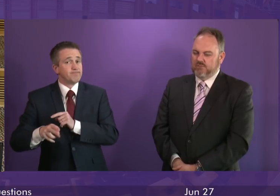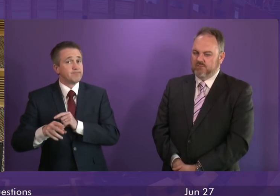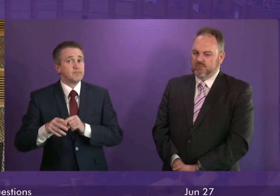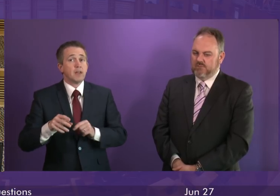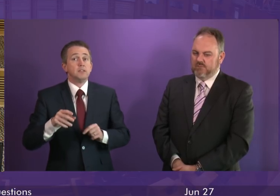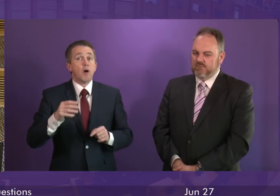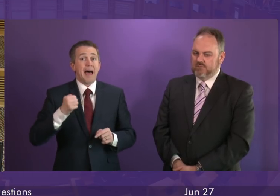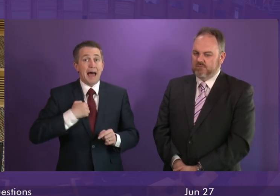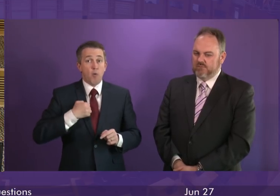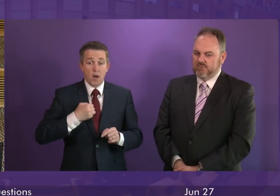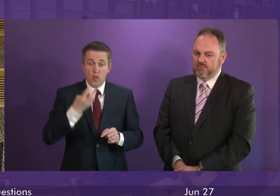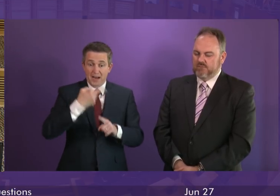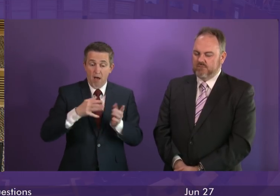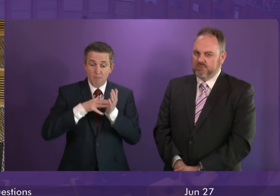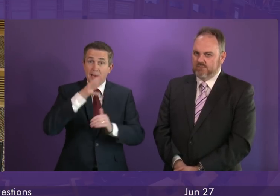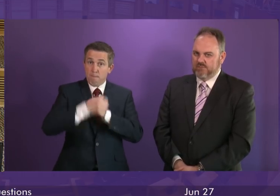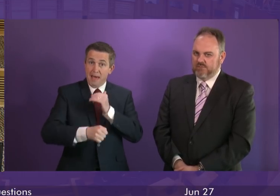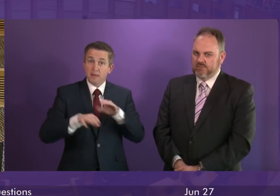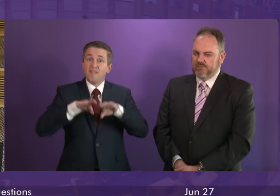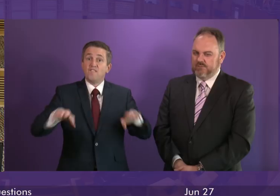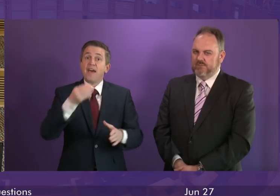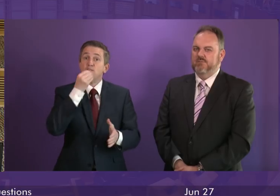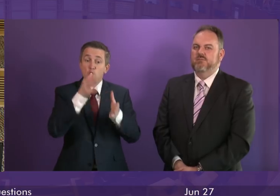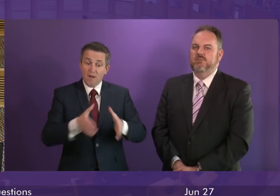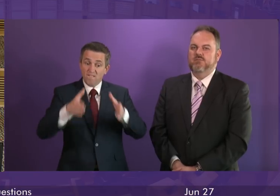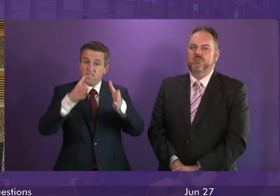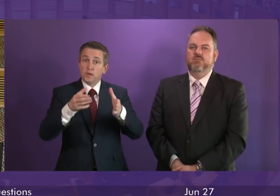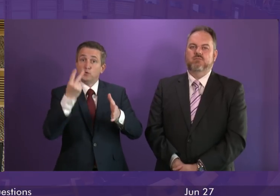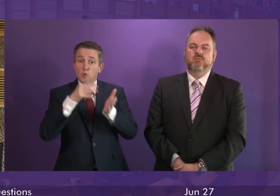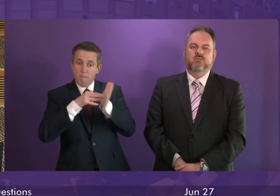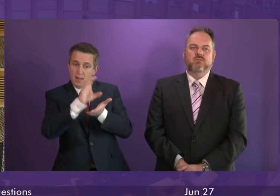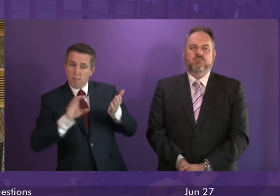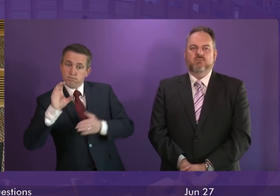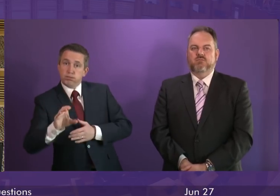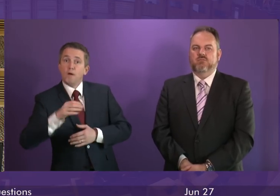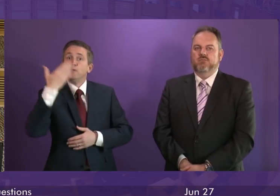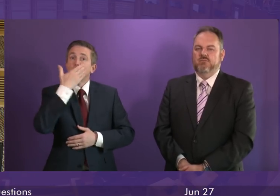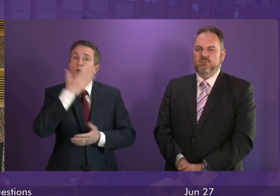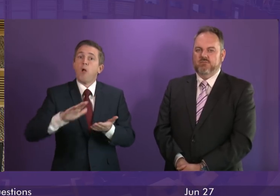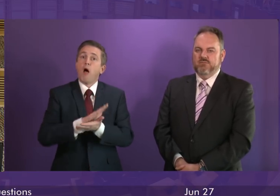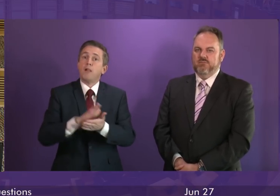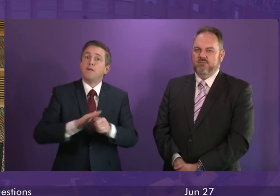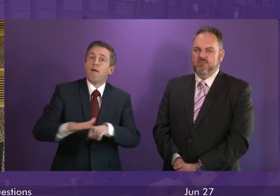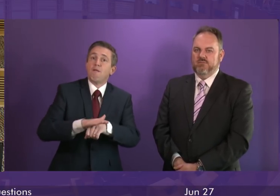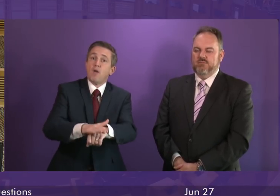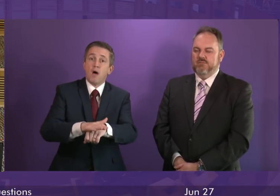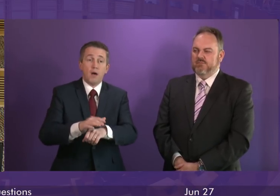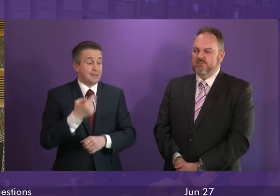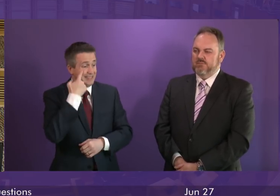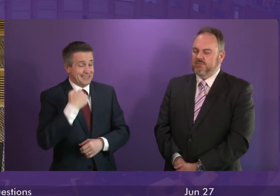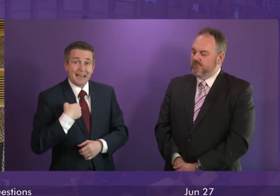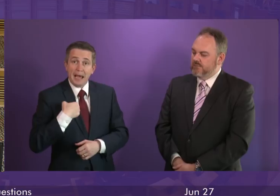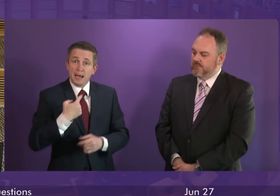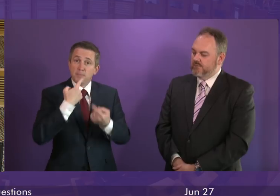out of our £3.5 million fair food funds specifically on school holidays and of course it's why we announced in this chamber yesterday bold